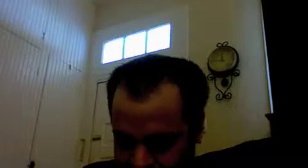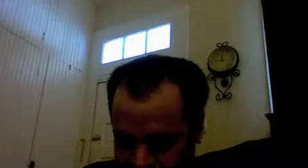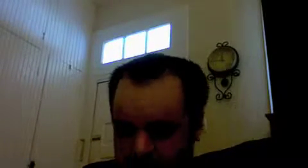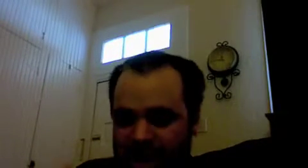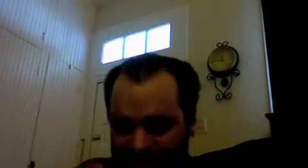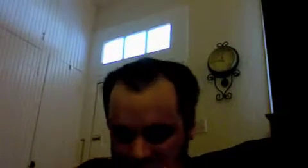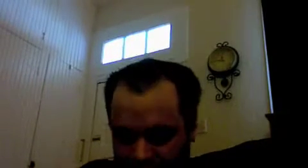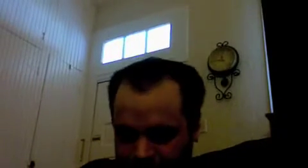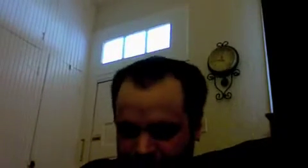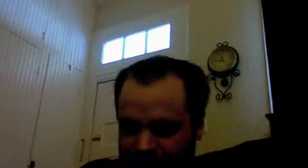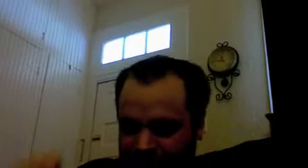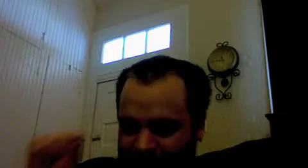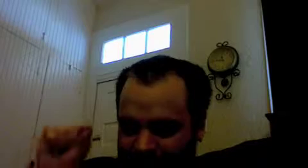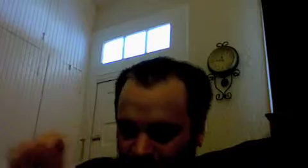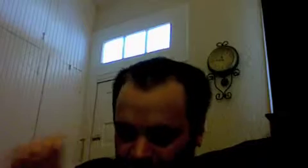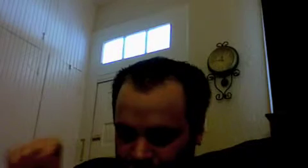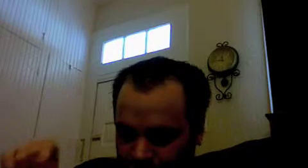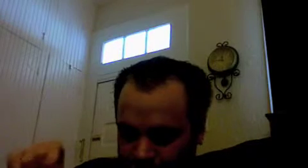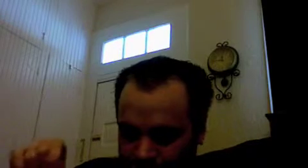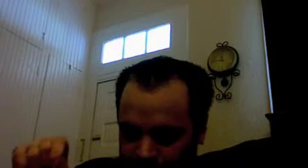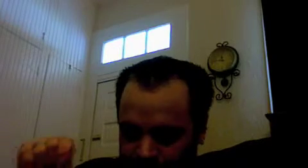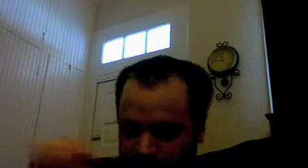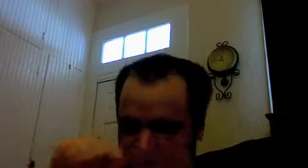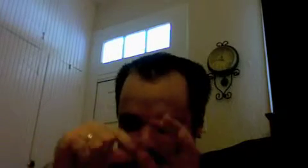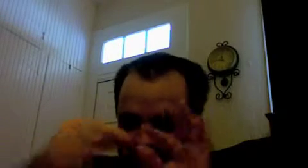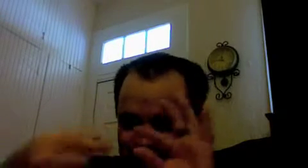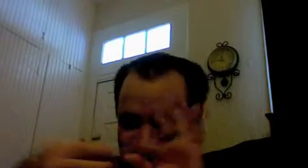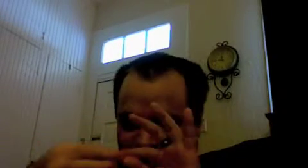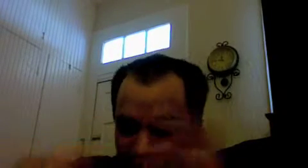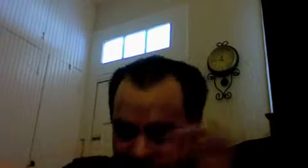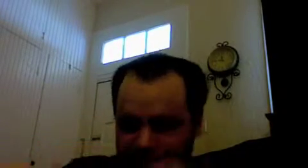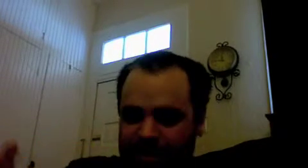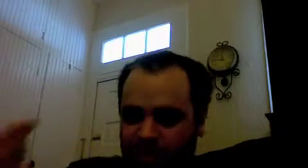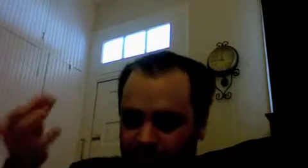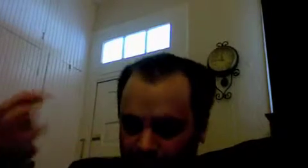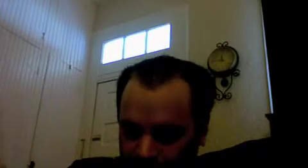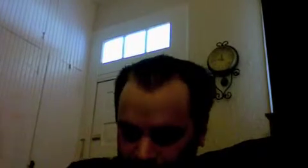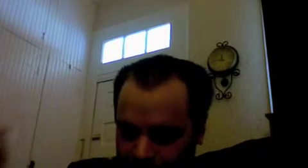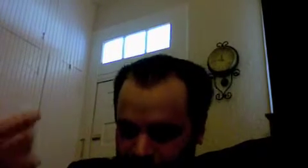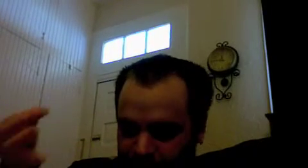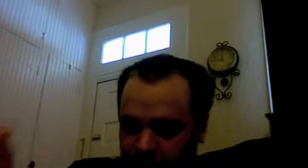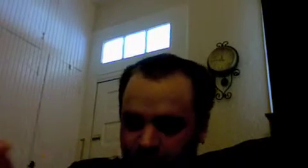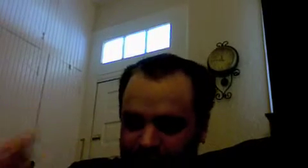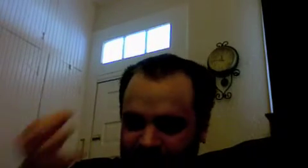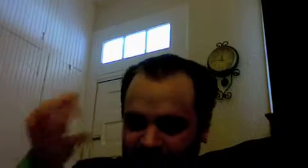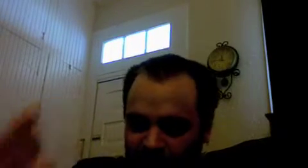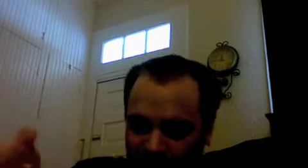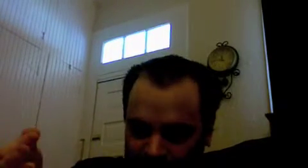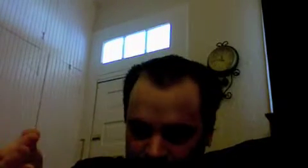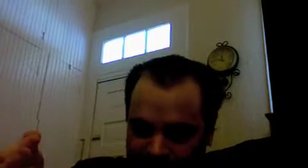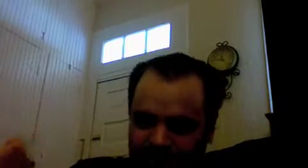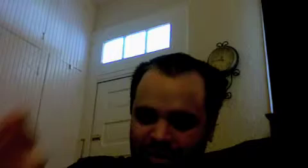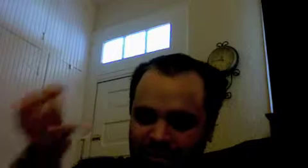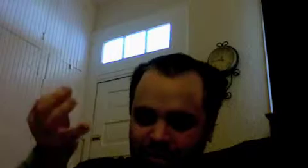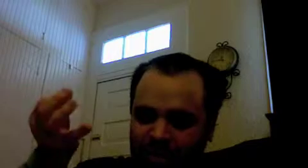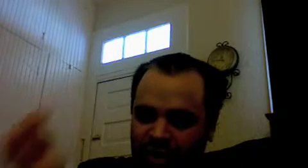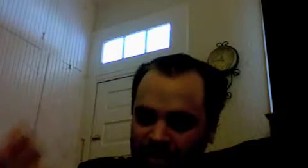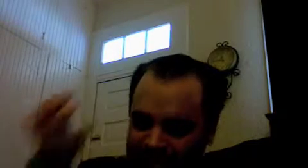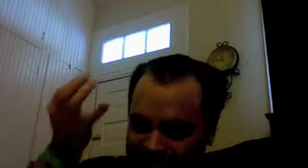in himself his life is one of untroubled equality and unity with itself for which otherness